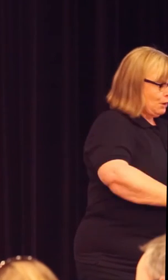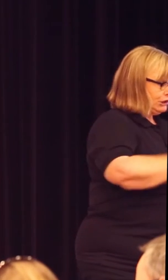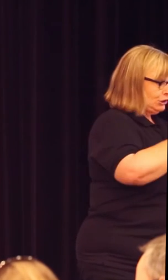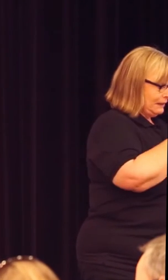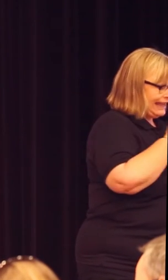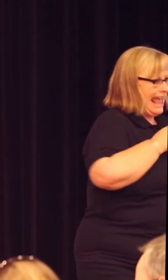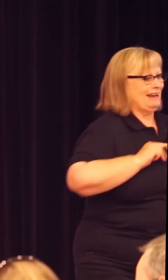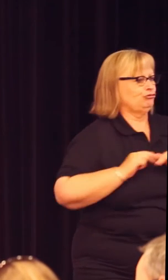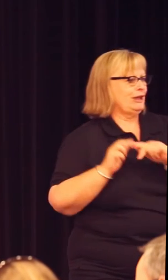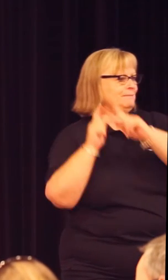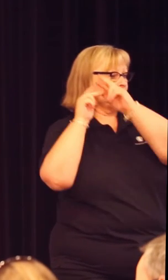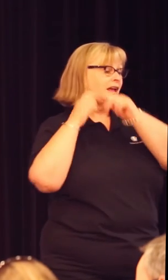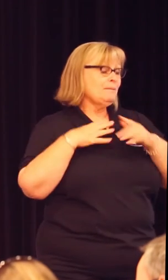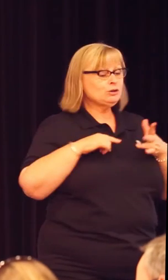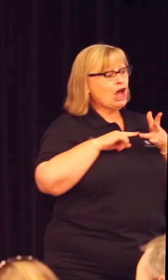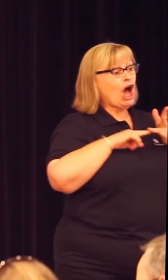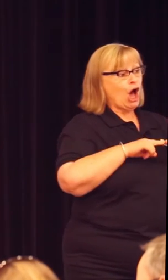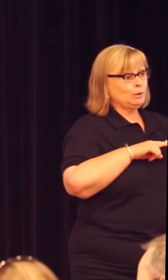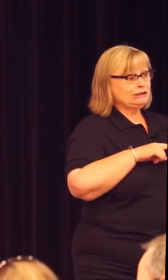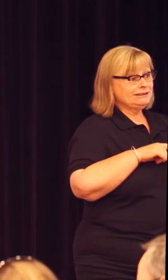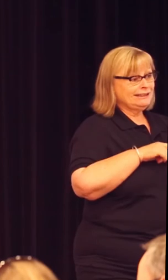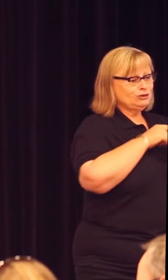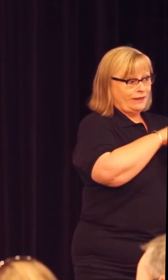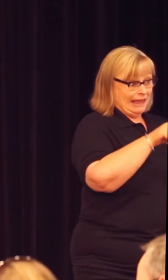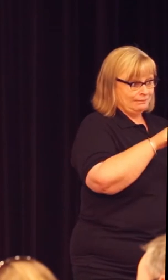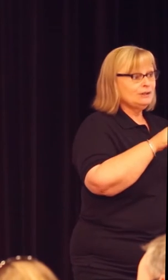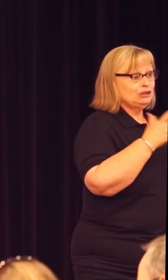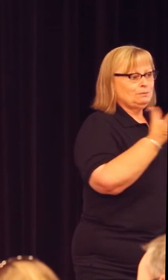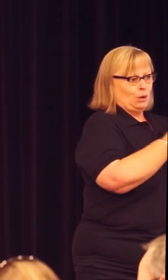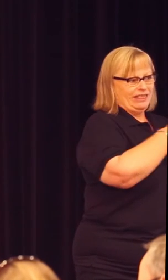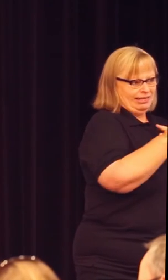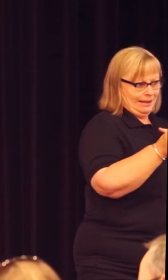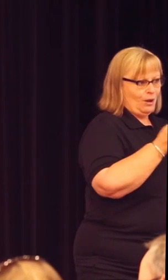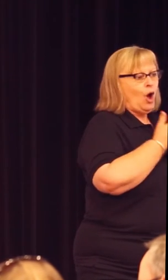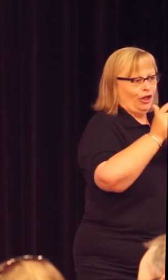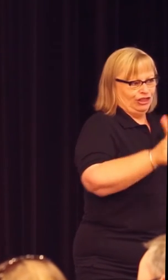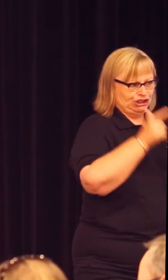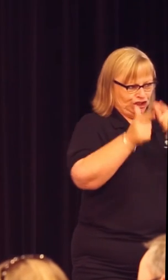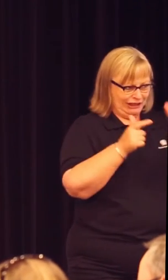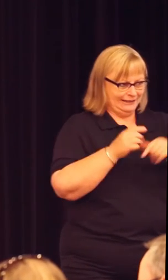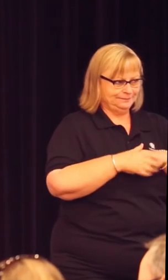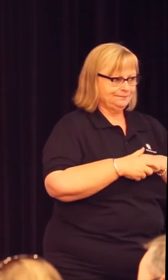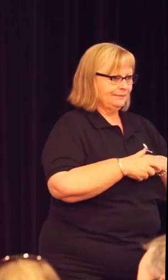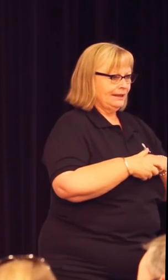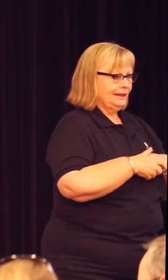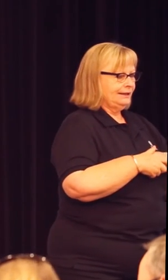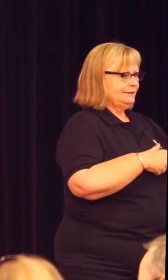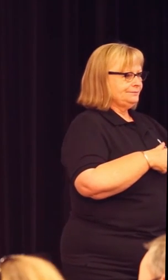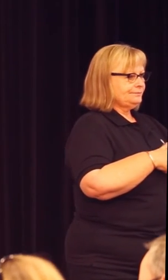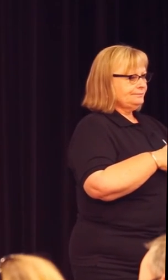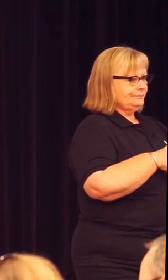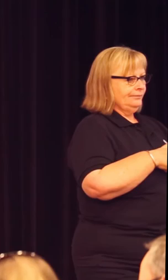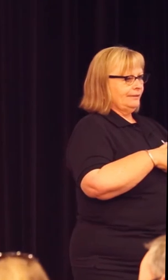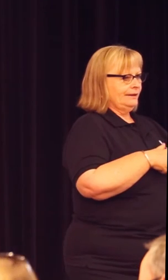Because I owe it to them to be with them as we change and we go on this journey. Do we have any other questions in the room yet? Just here?